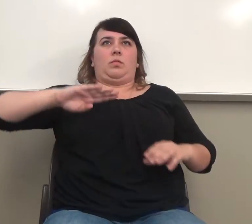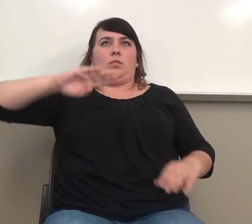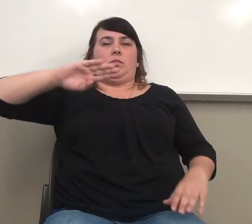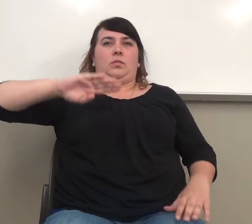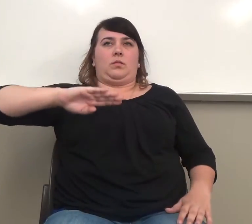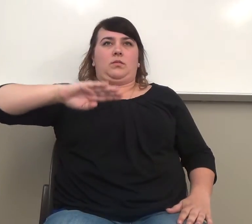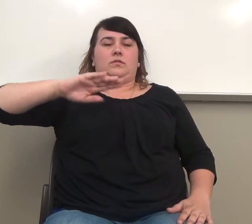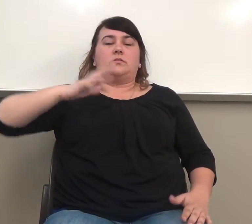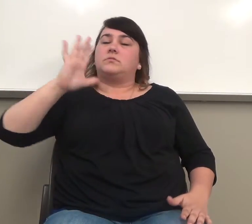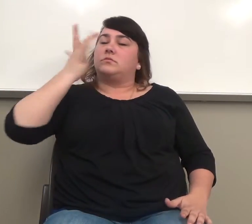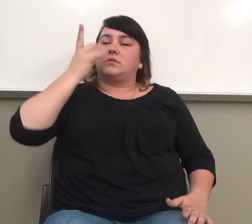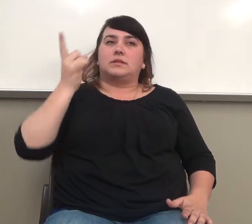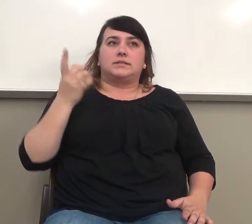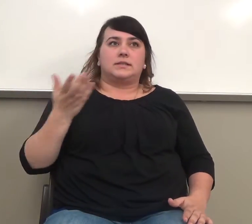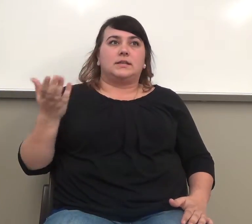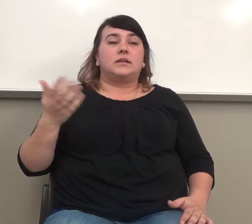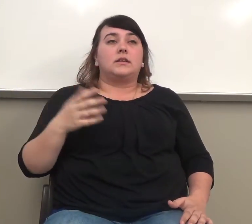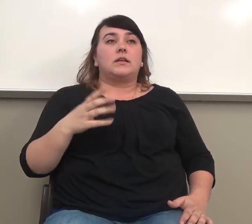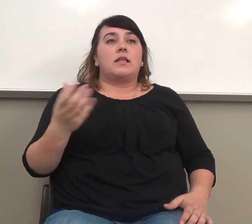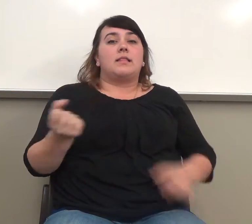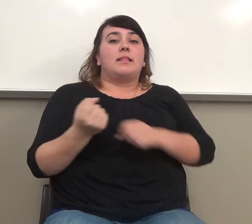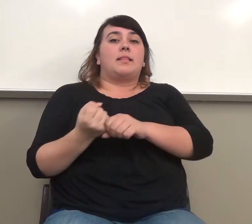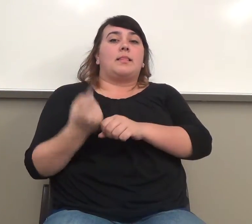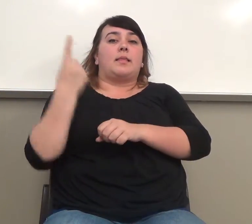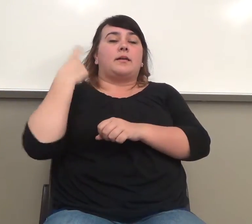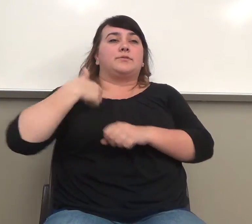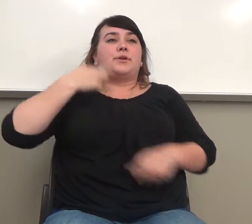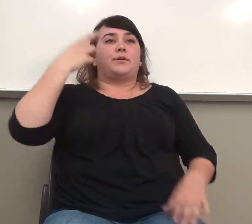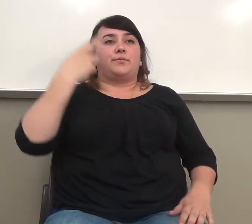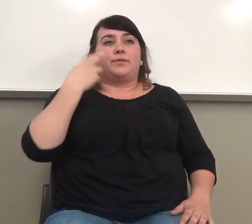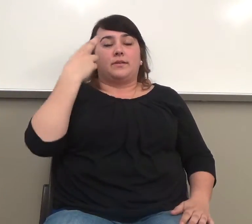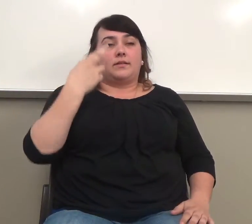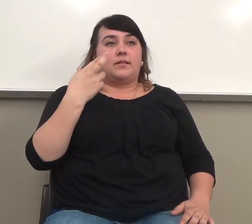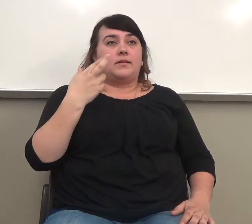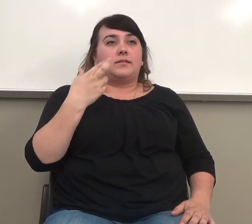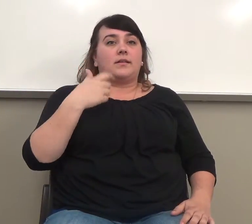I understand. Last year, I realized that I can't.